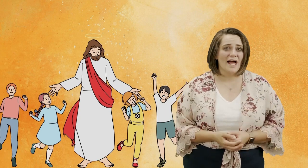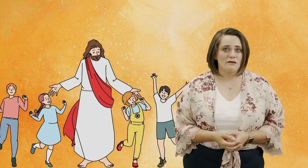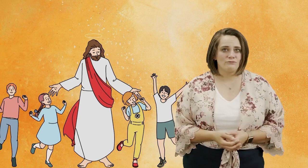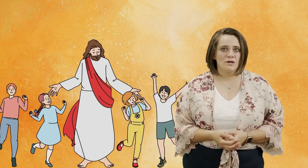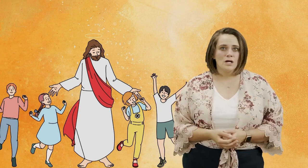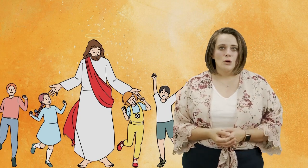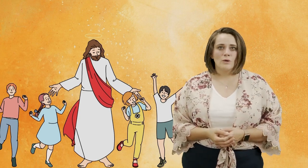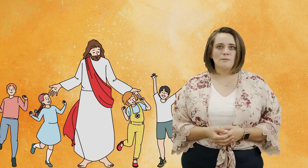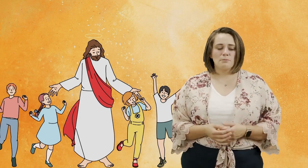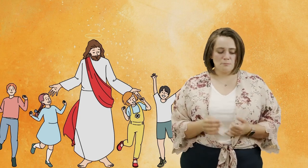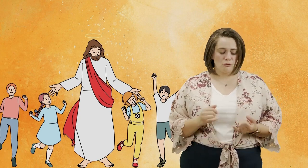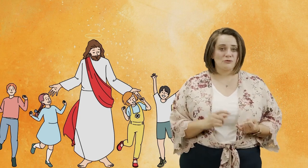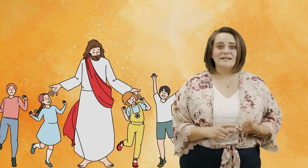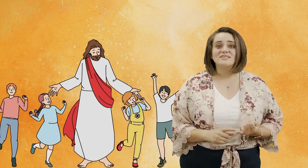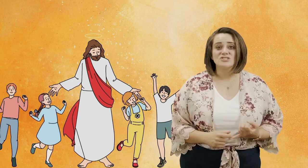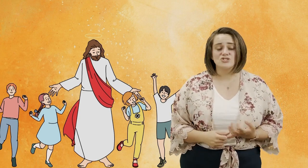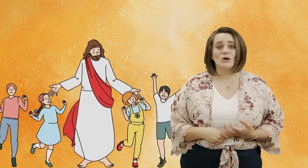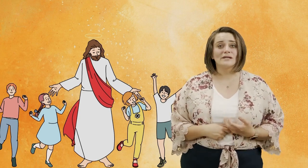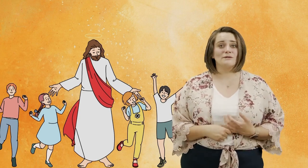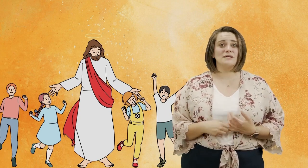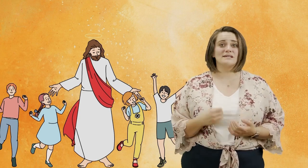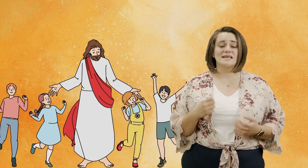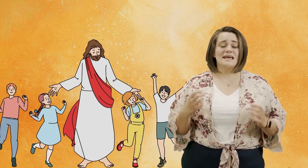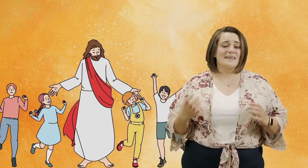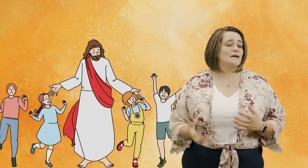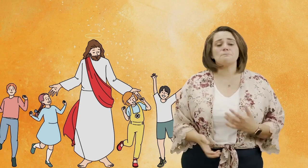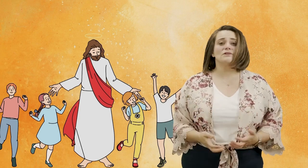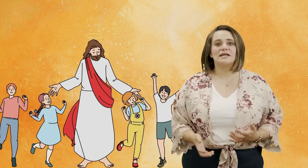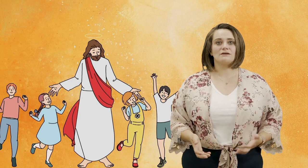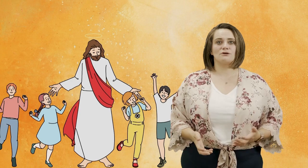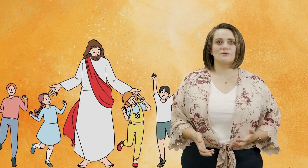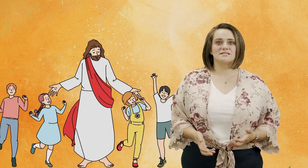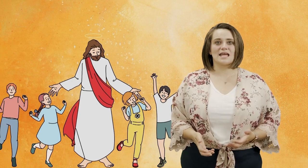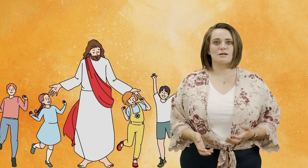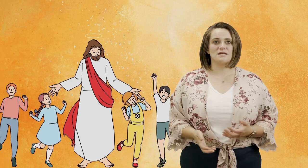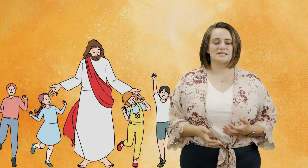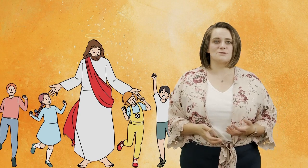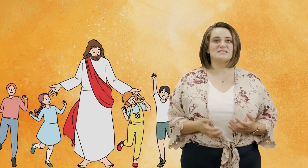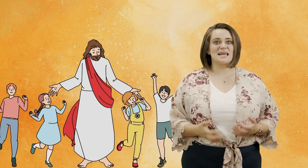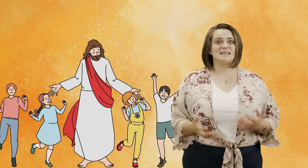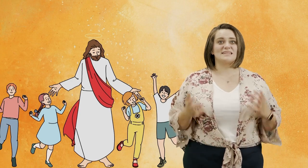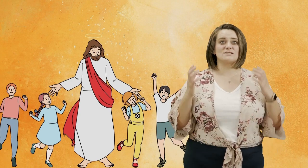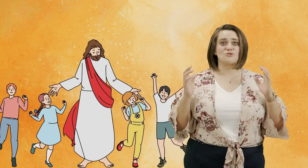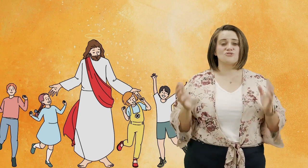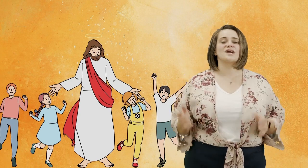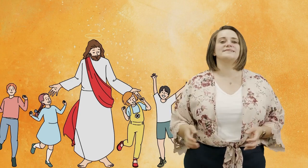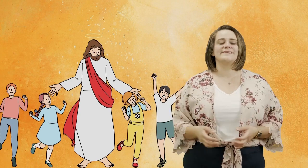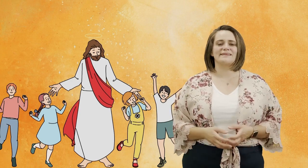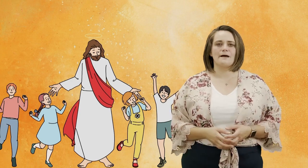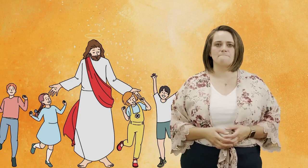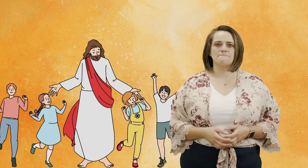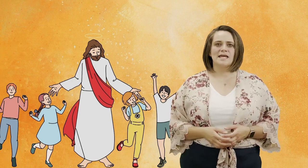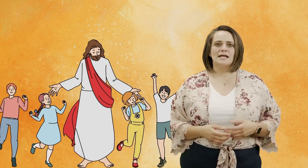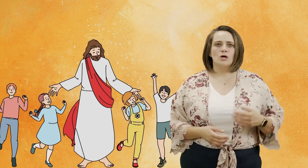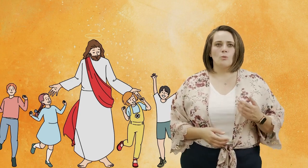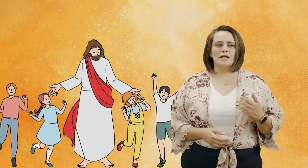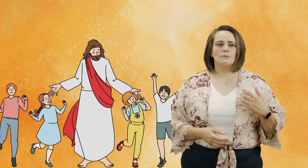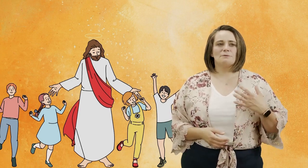life when people threatened to stone him because they didn't believe what he was saying because he was saying things so crazy to them when